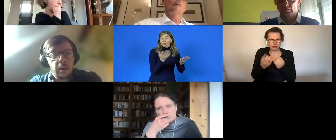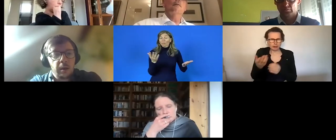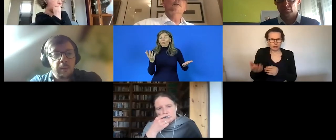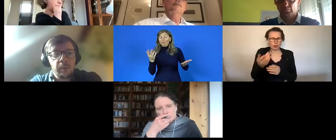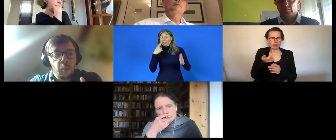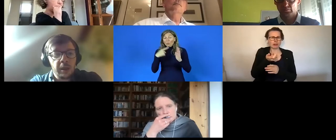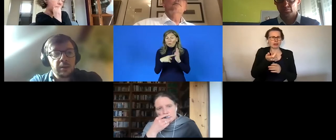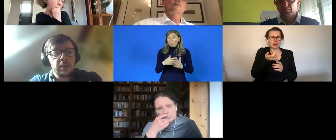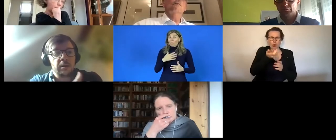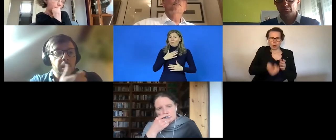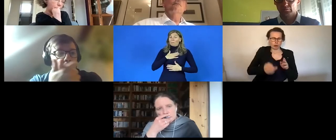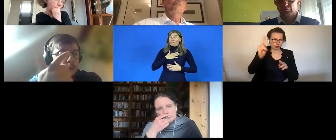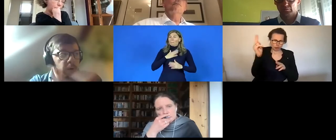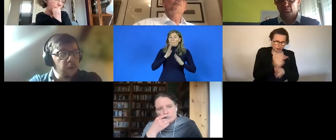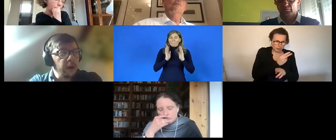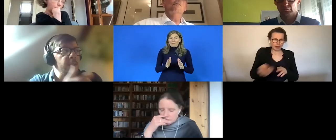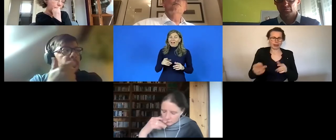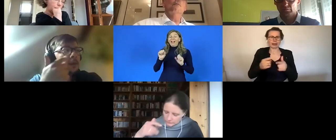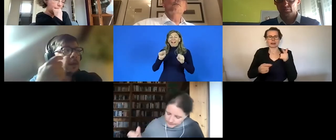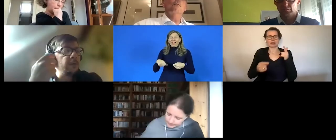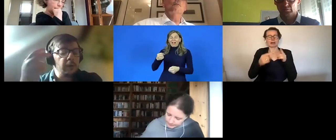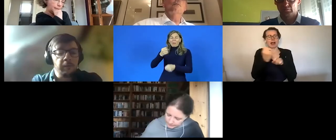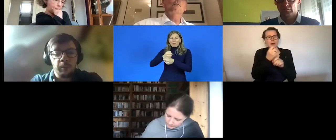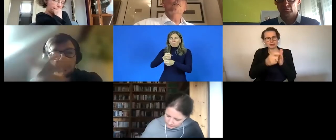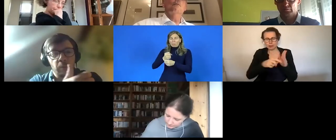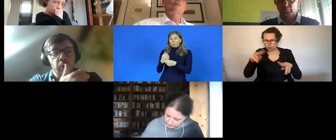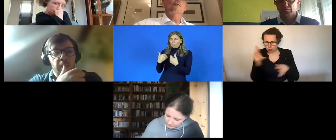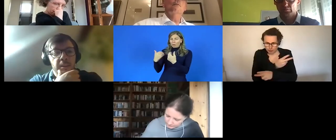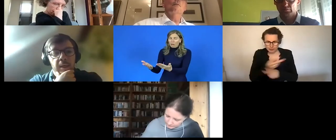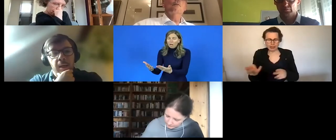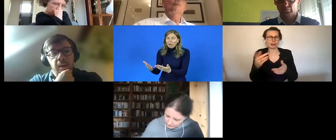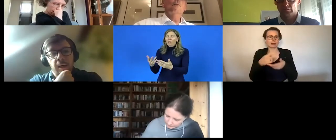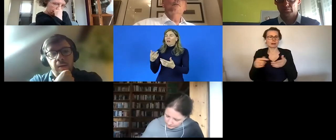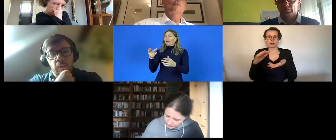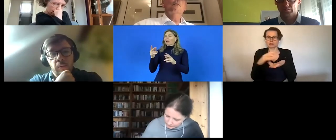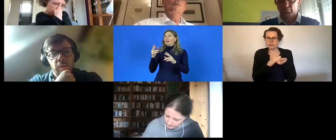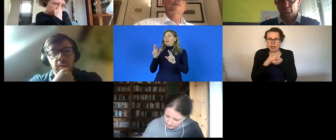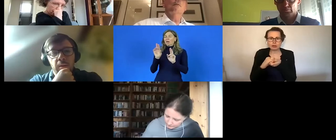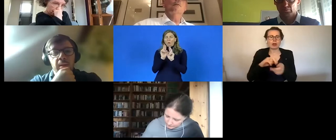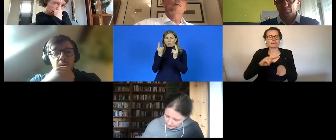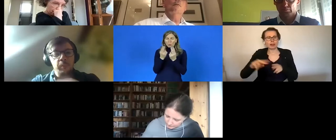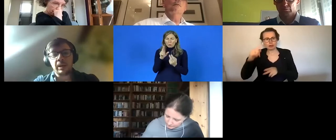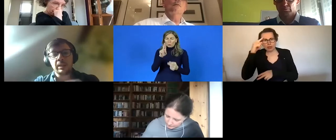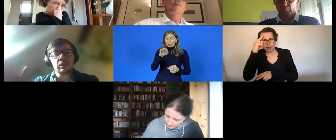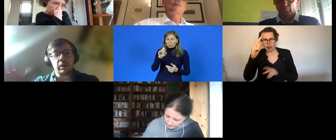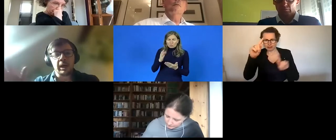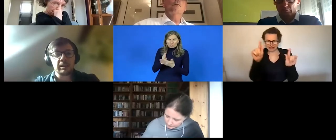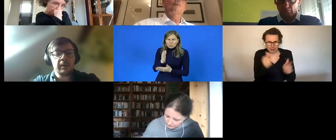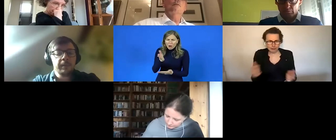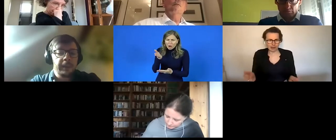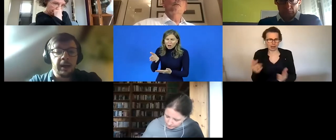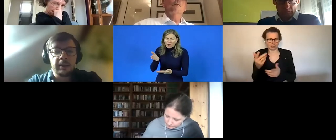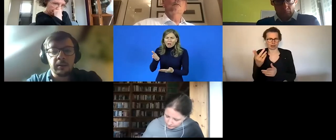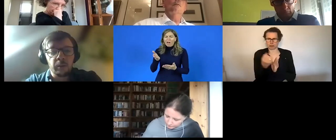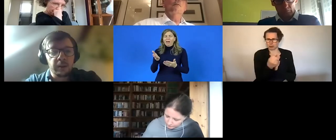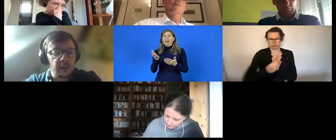uh minimum wages uh union rights uh information for workers and and and so on so that that completely disregards